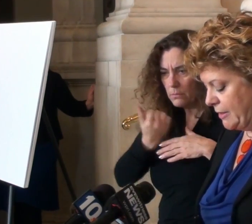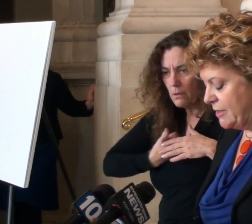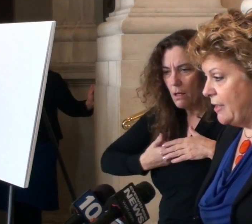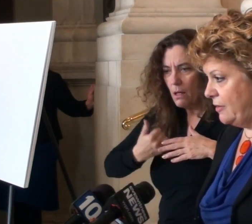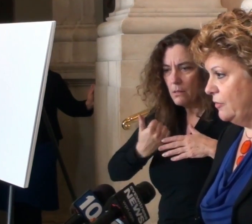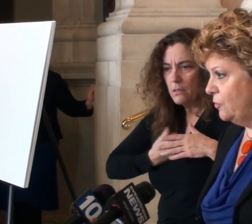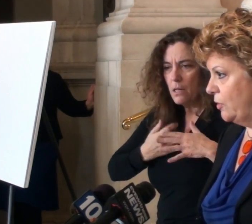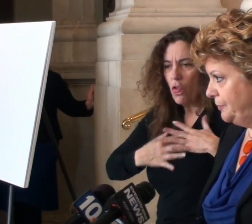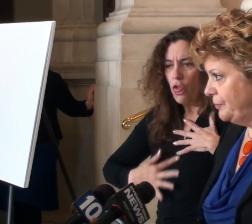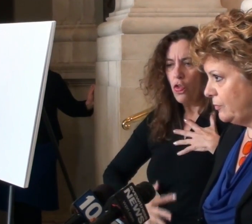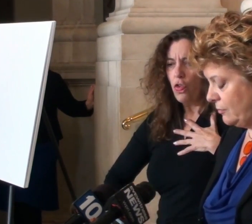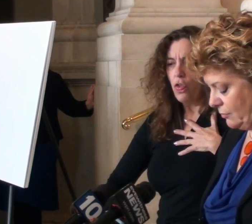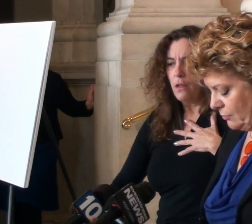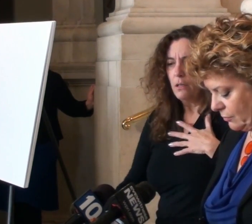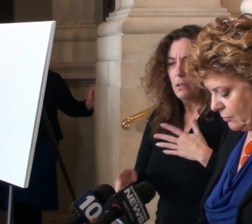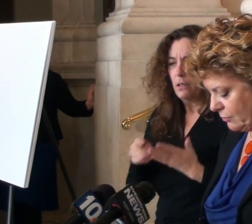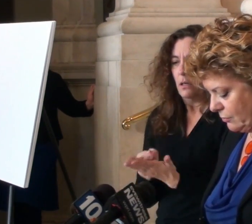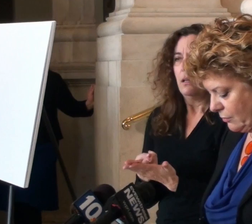times, bleeding to death on the floor.